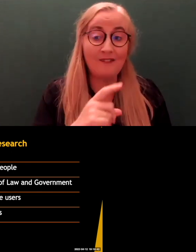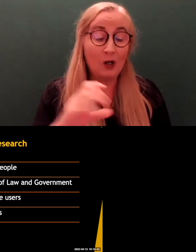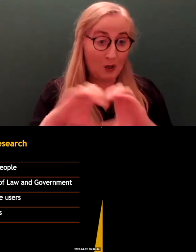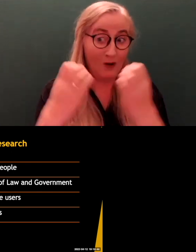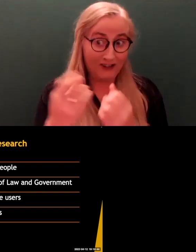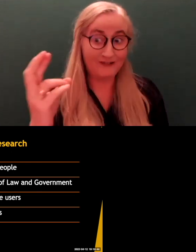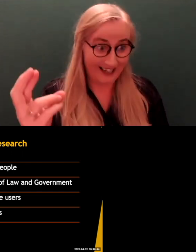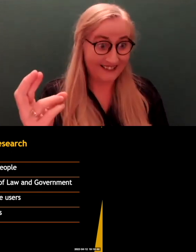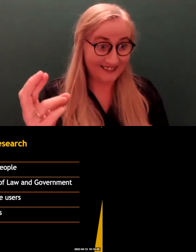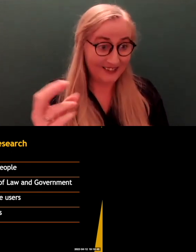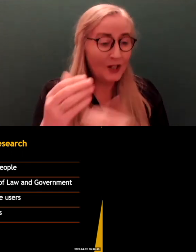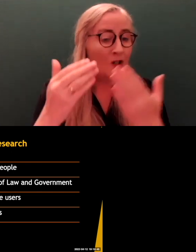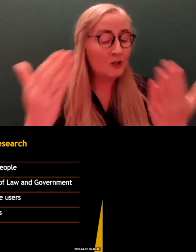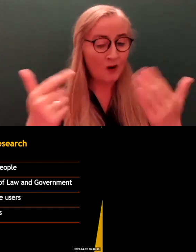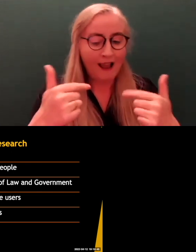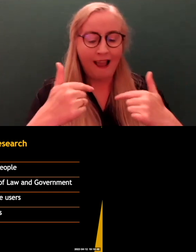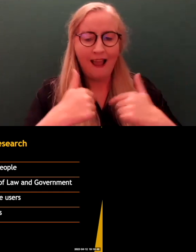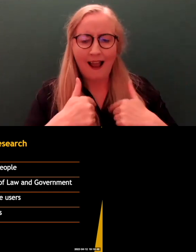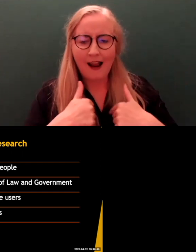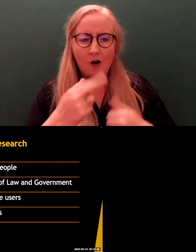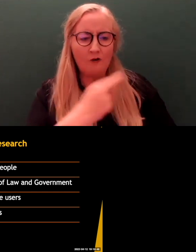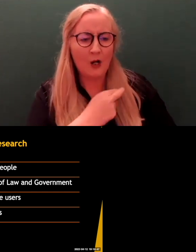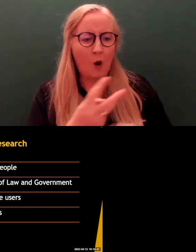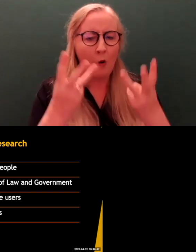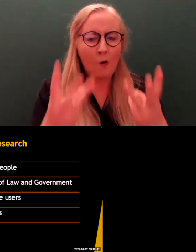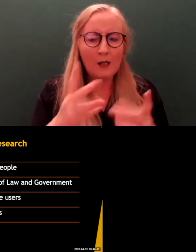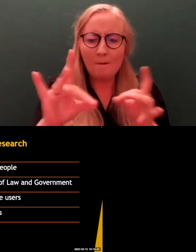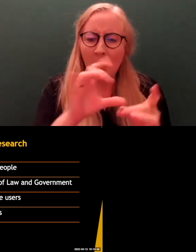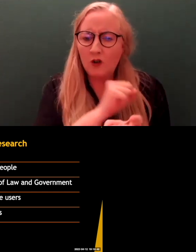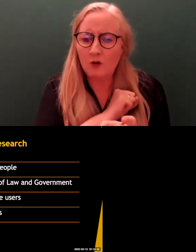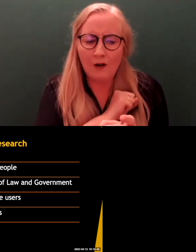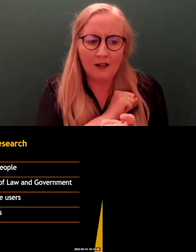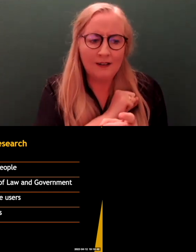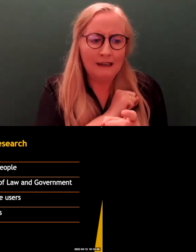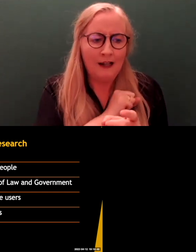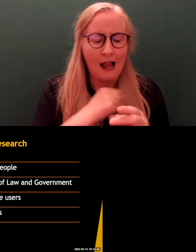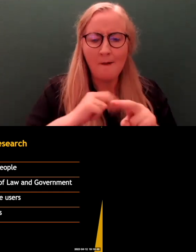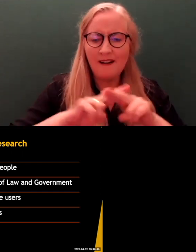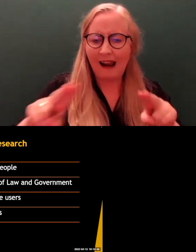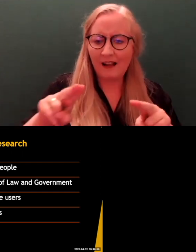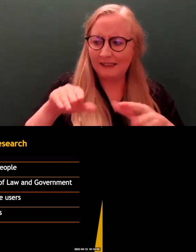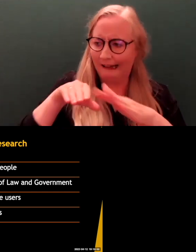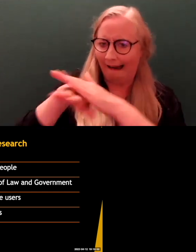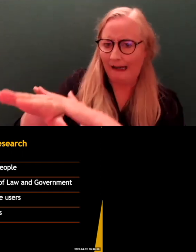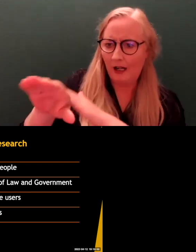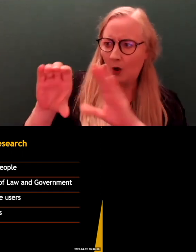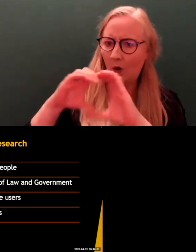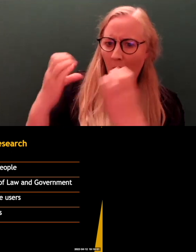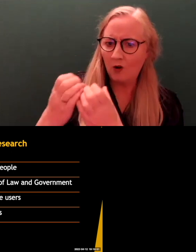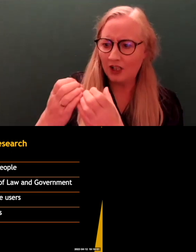So, I really wanted to make sure that I wasn't just coming into this community, doing research, and